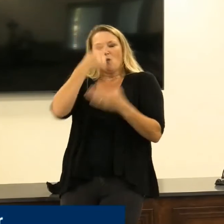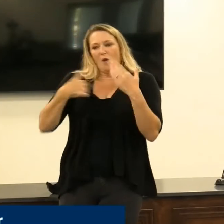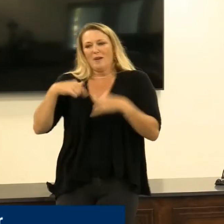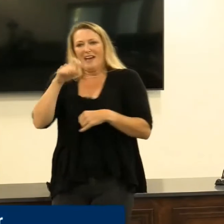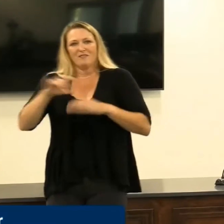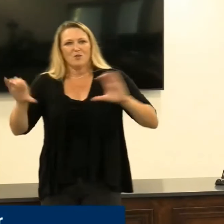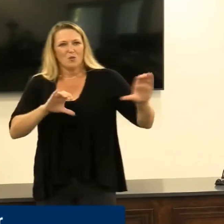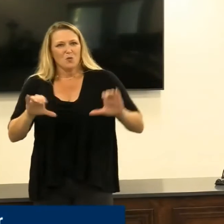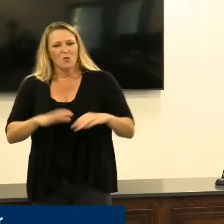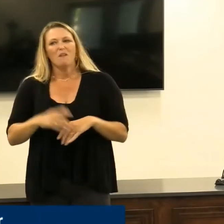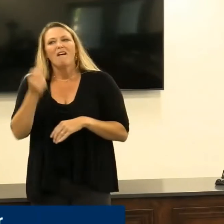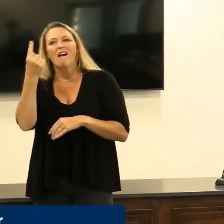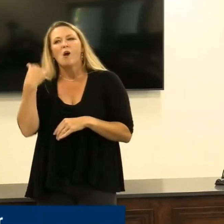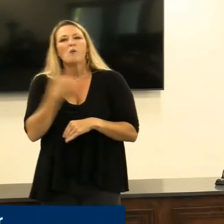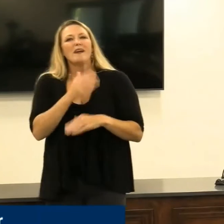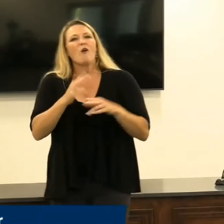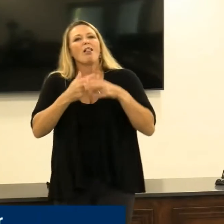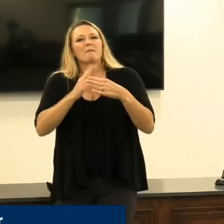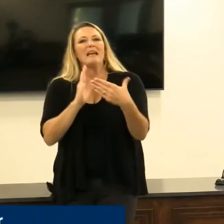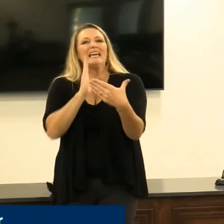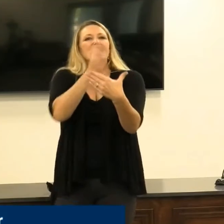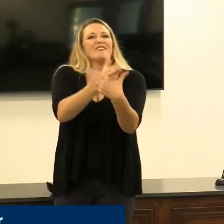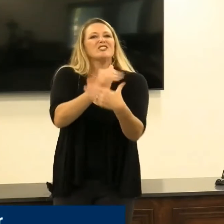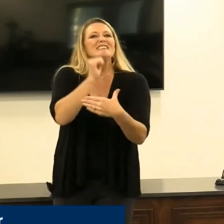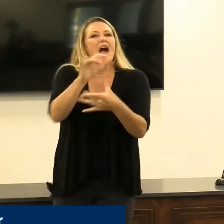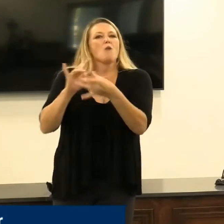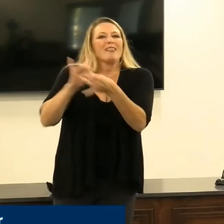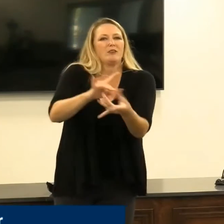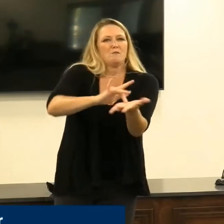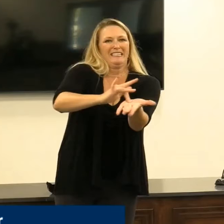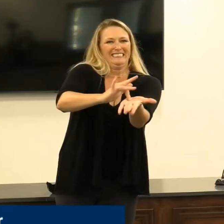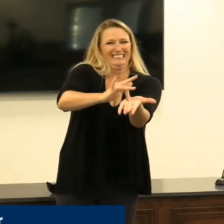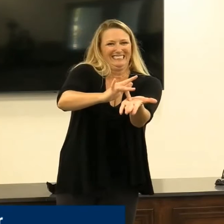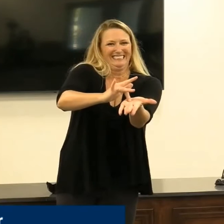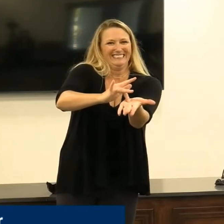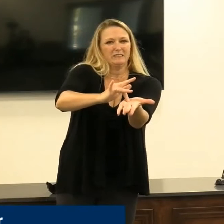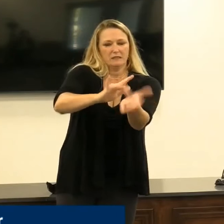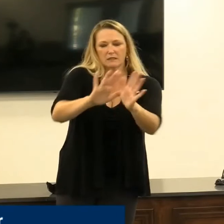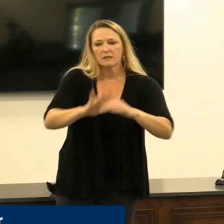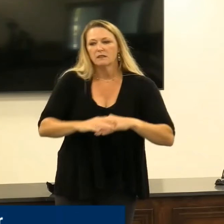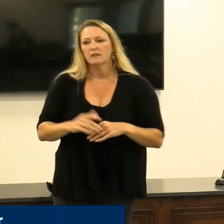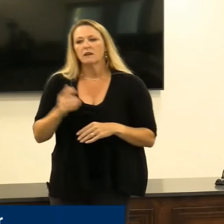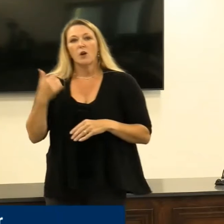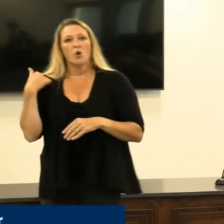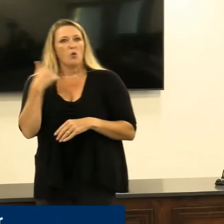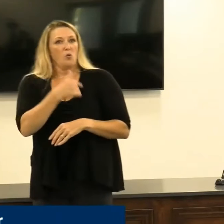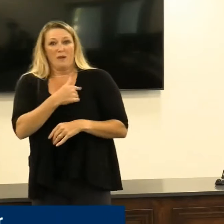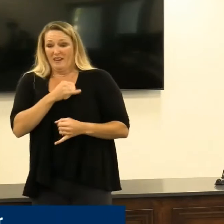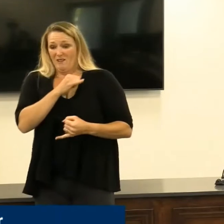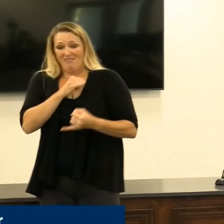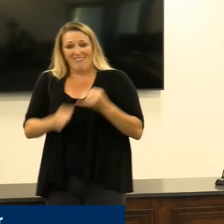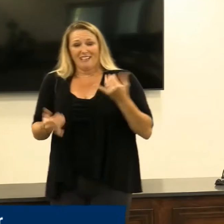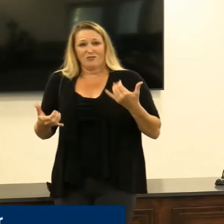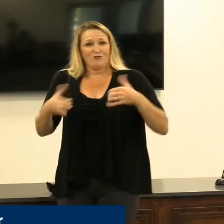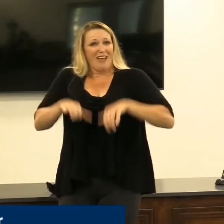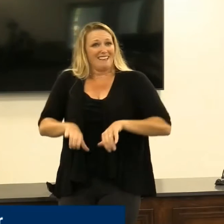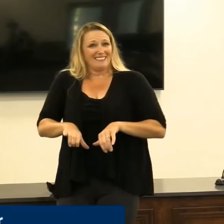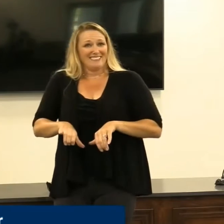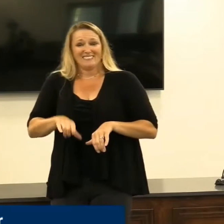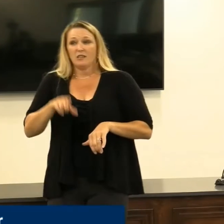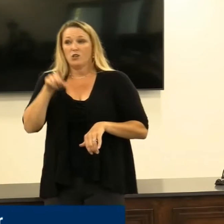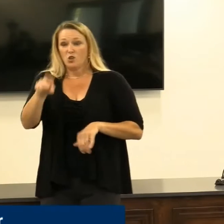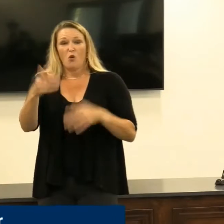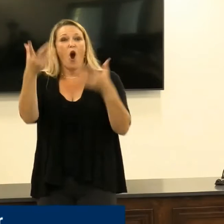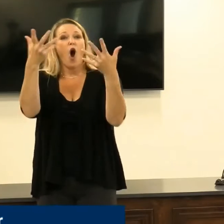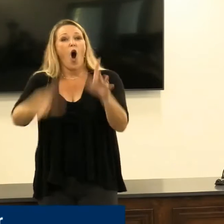interventions because we are in the hospital, that's the end of the line. We're not going to be able to do anything to prevent the disease once